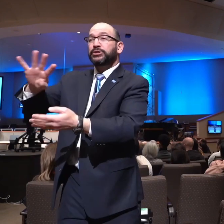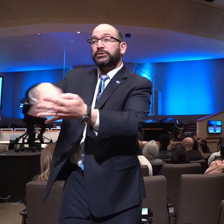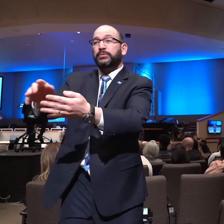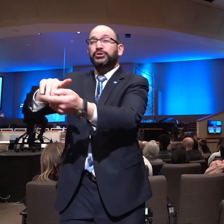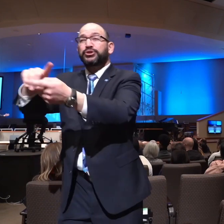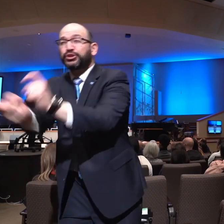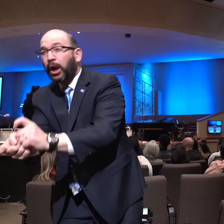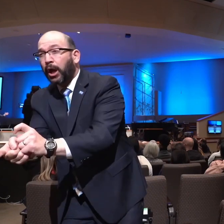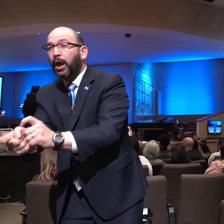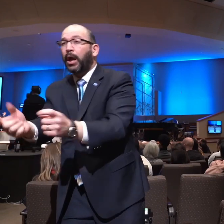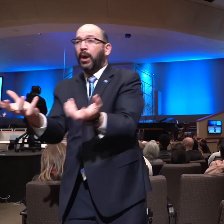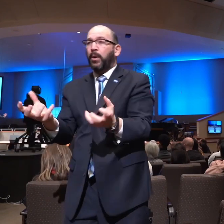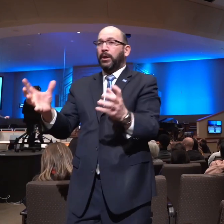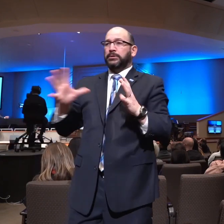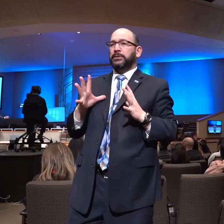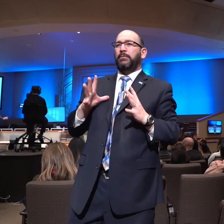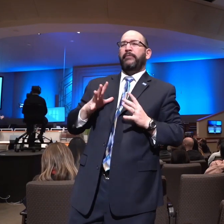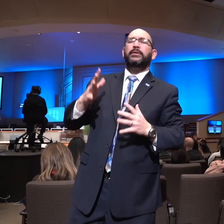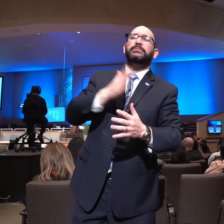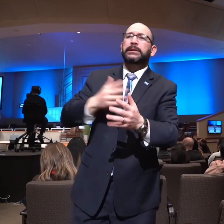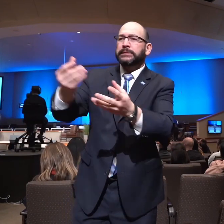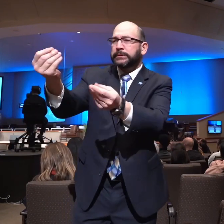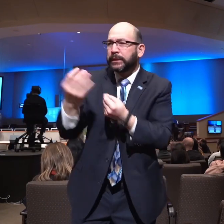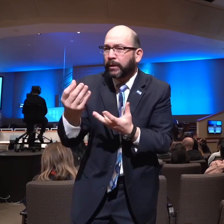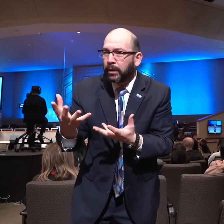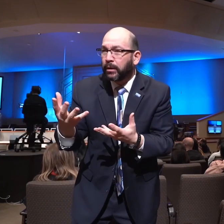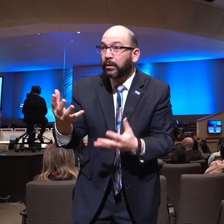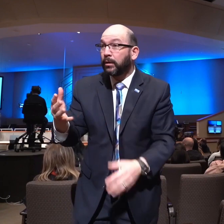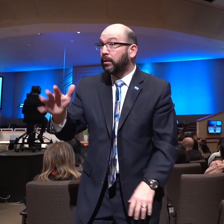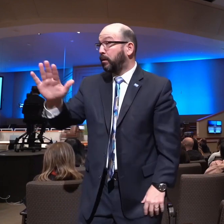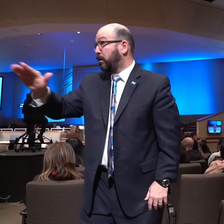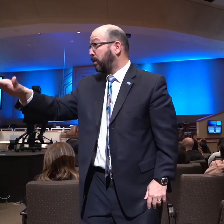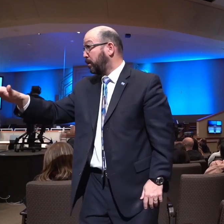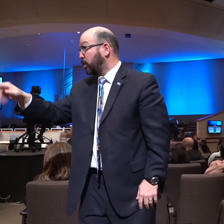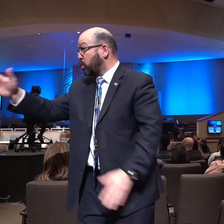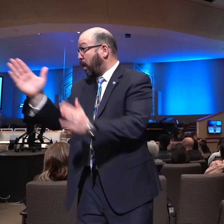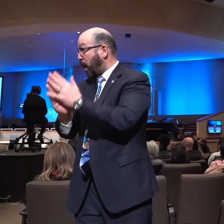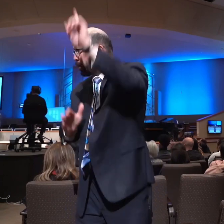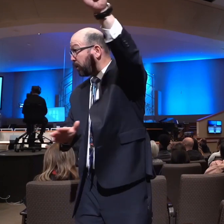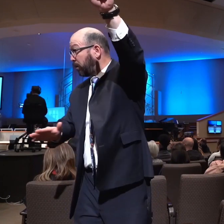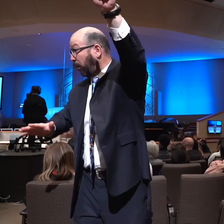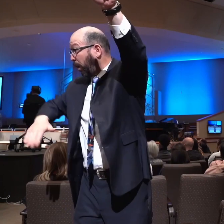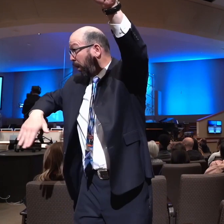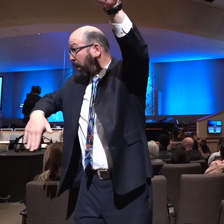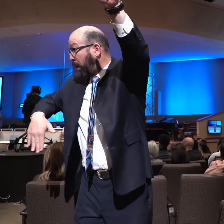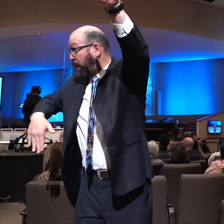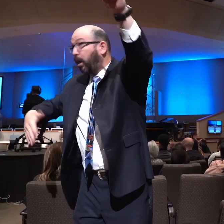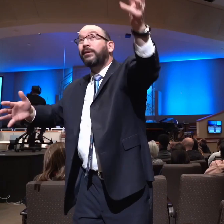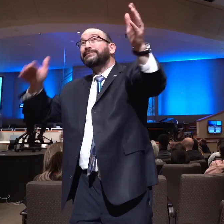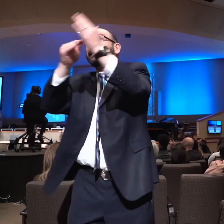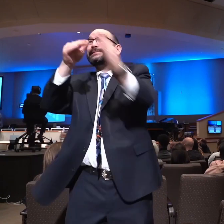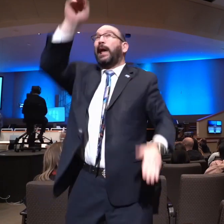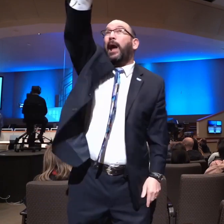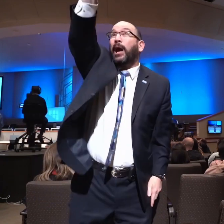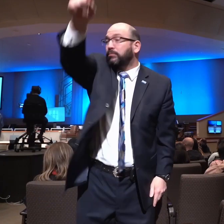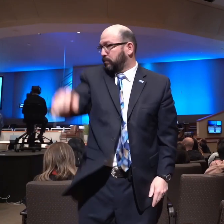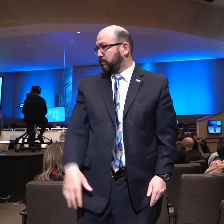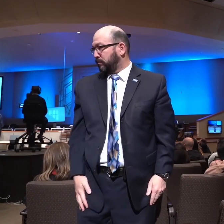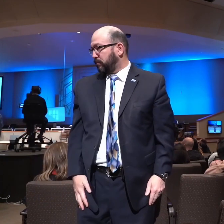all these things that people want. But may I ask you, have you come to God with your request? Paul said, Timothy, you need